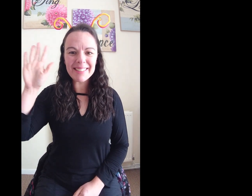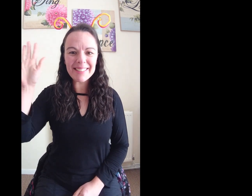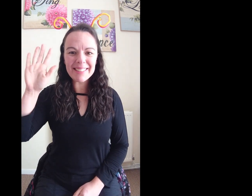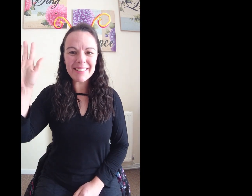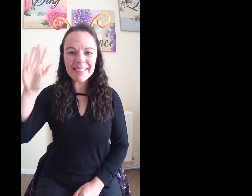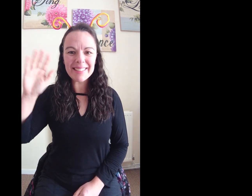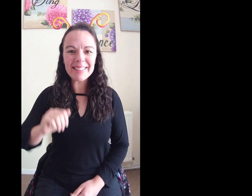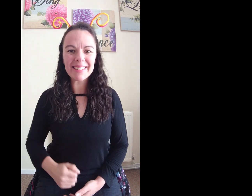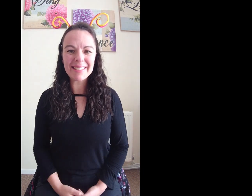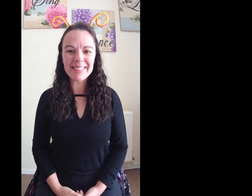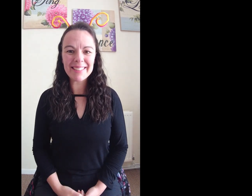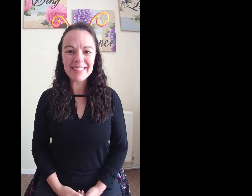Hi! Hi! Hi! Hi! Hello! I'm it?